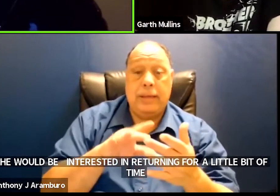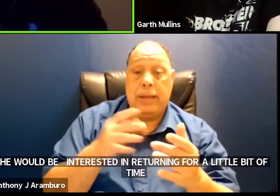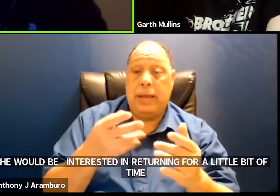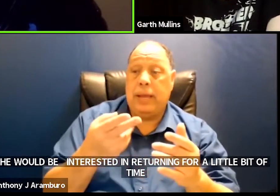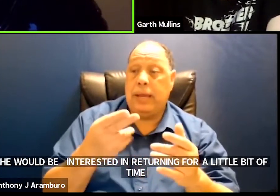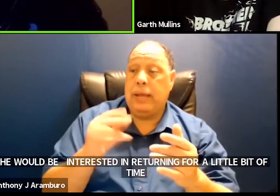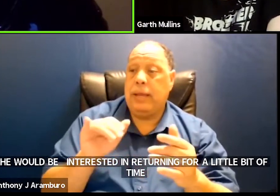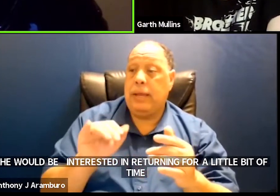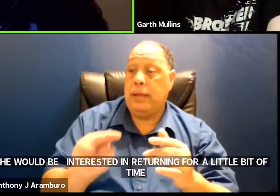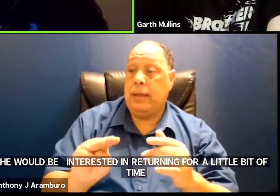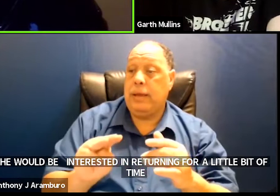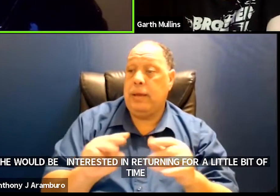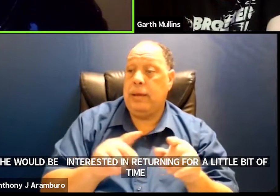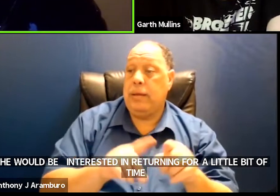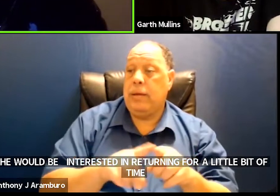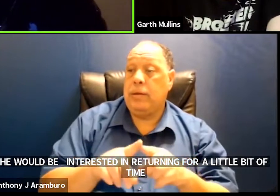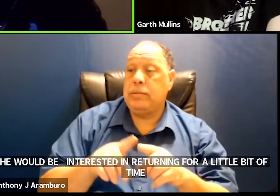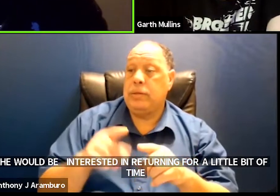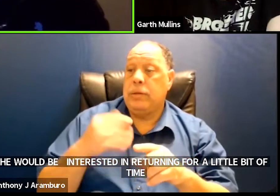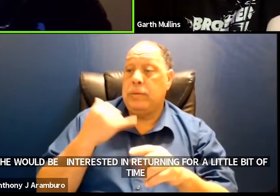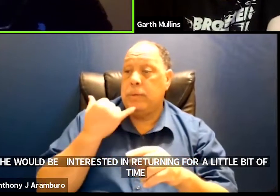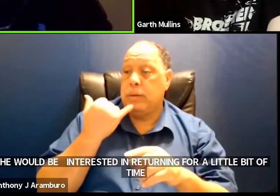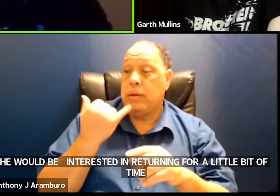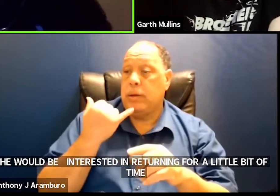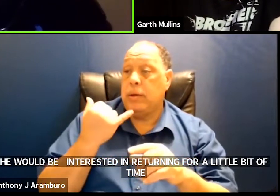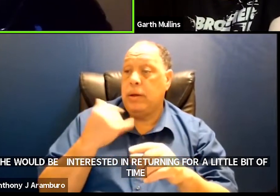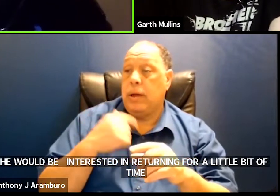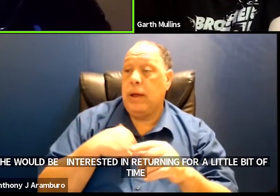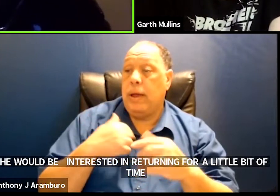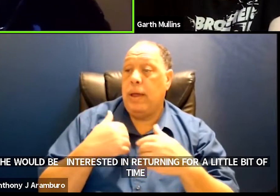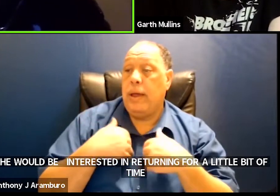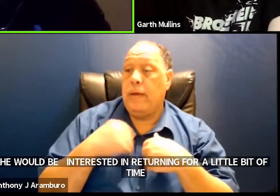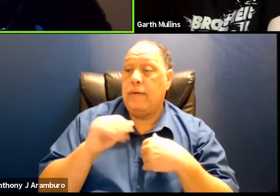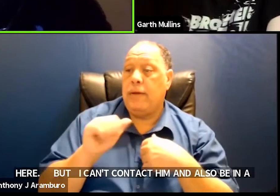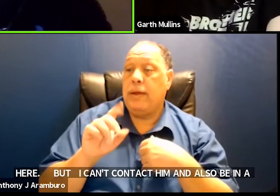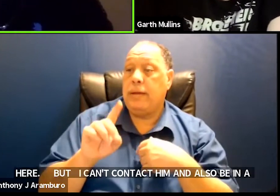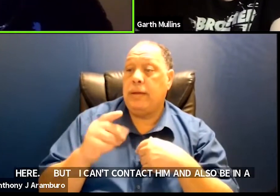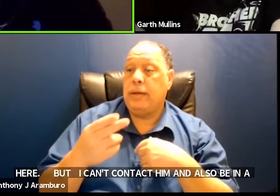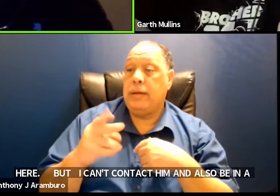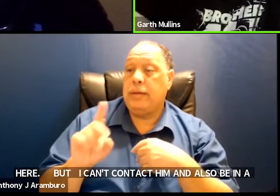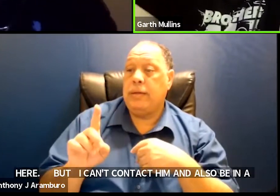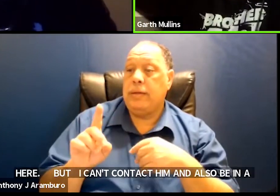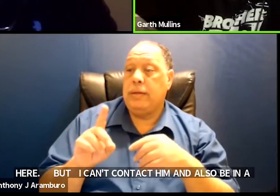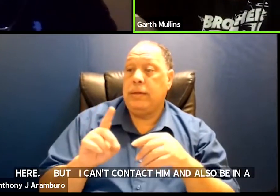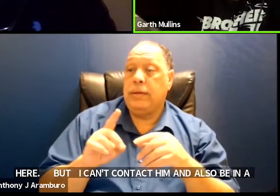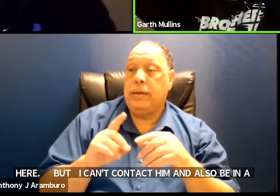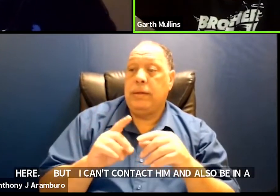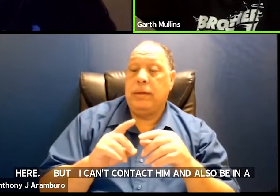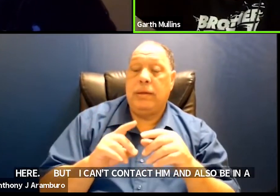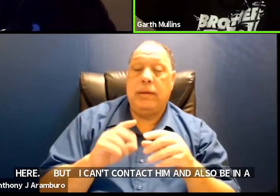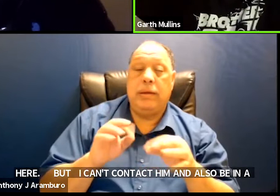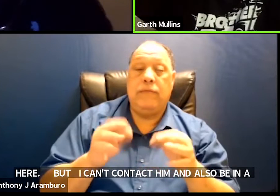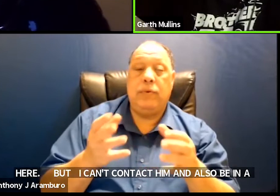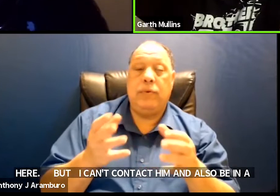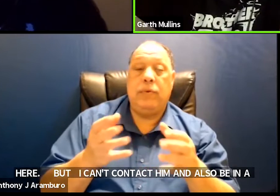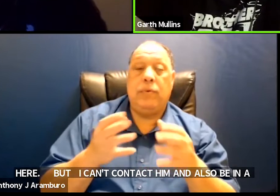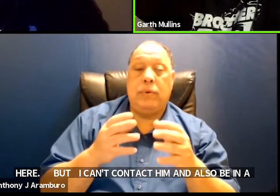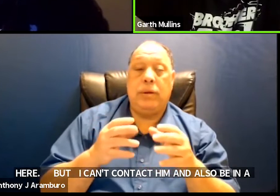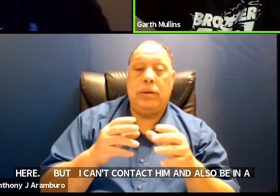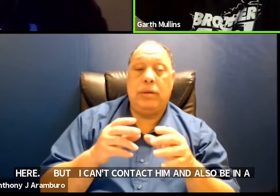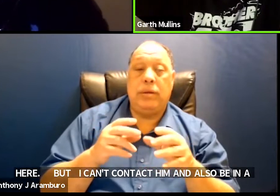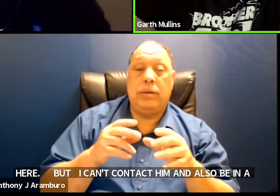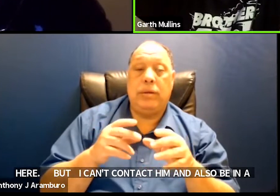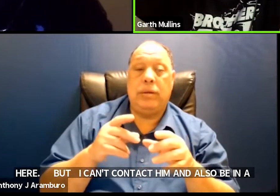be in a call that's just i have i have adhd but you know if you want to step away i could um